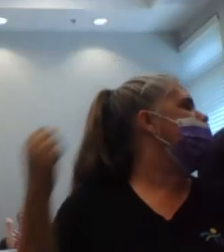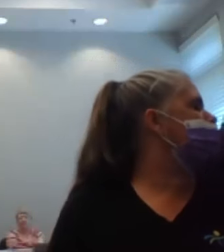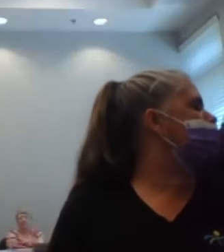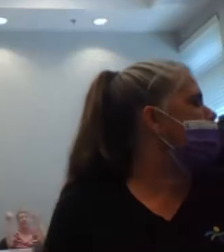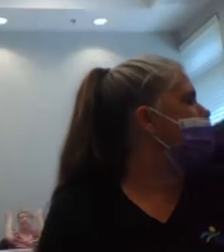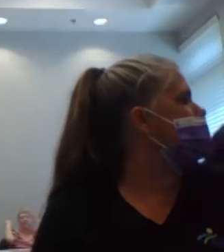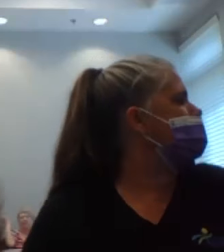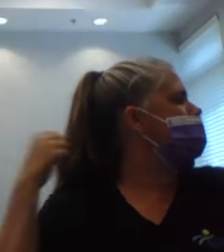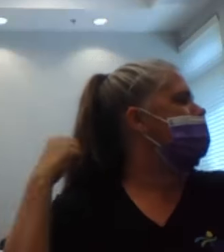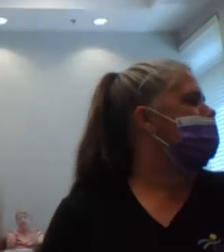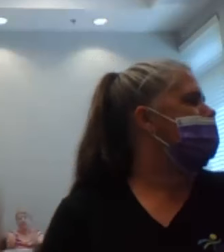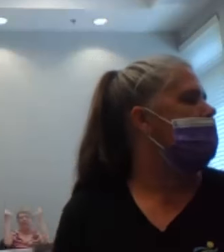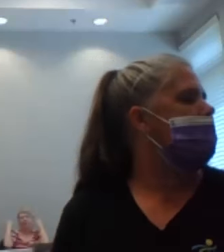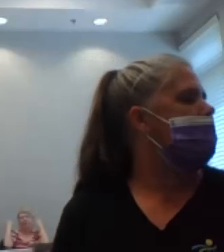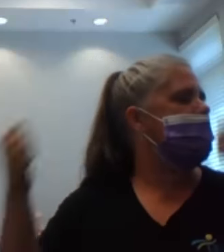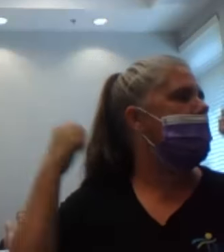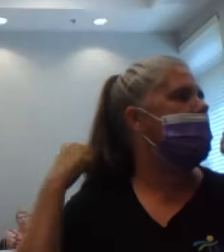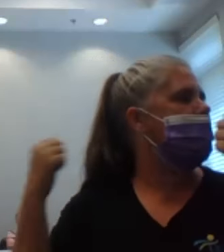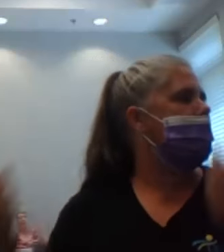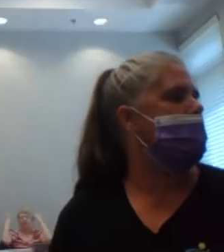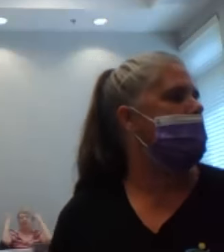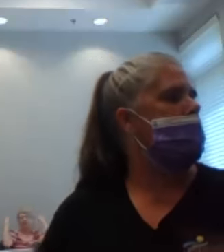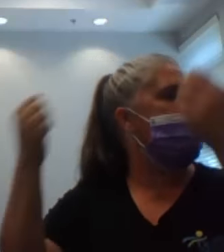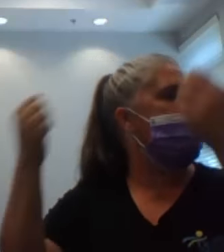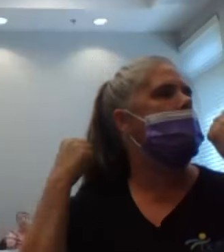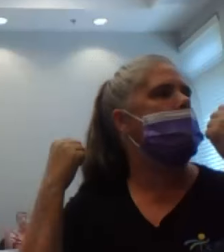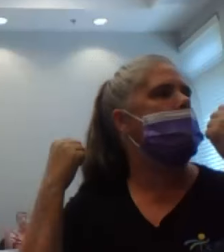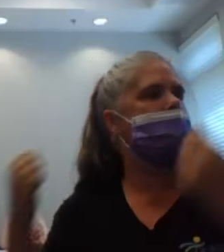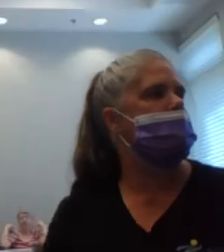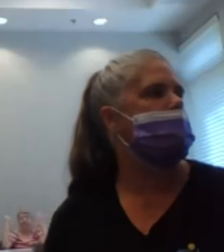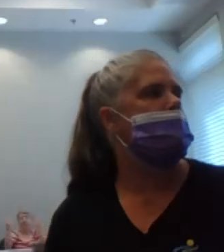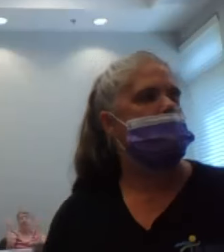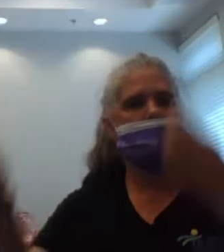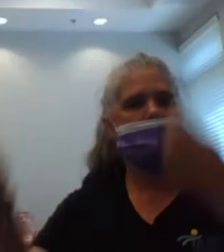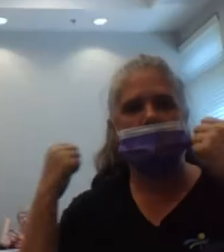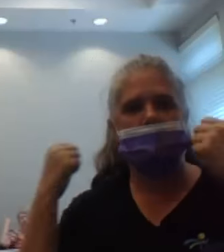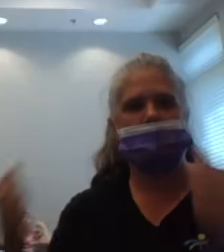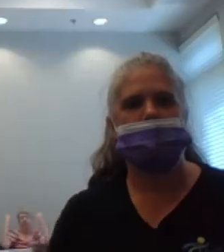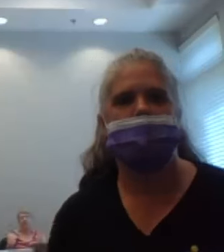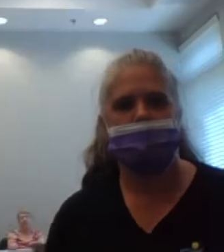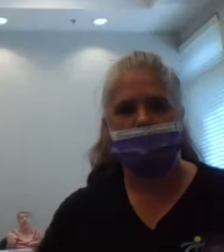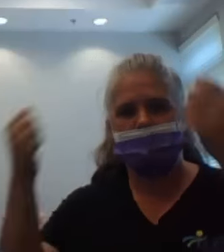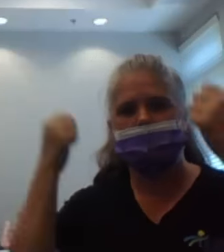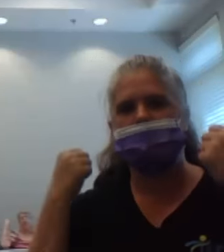six, seven, eight, nine, 10,